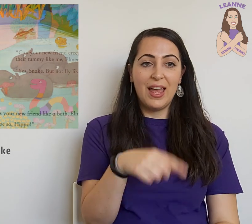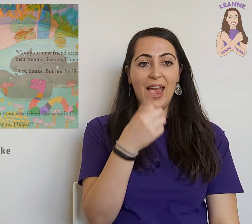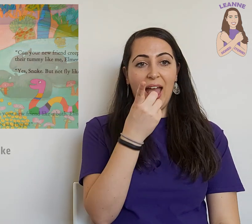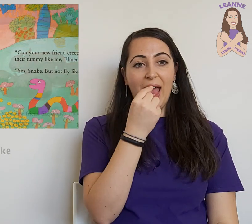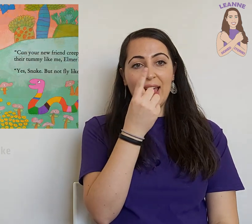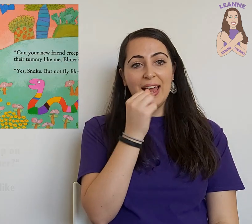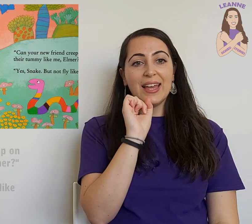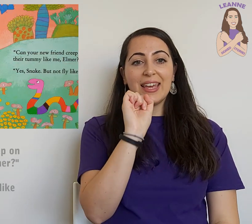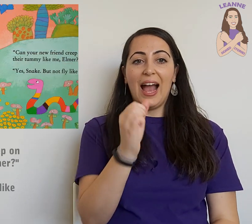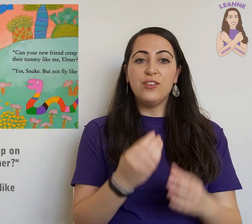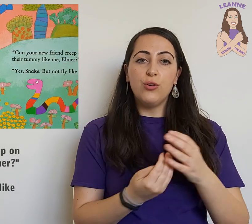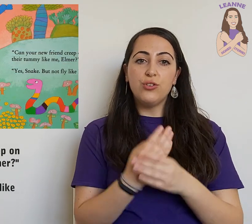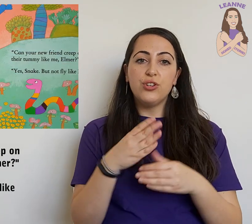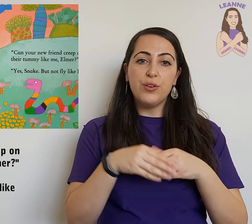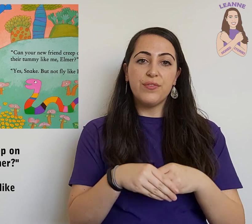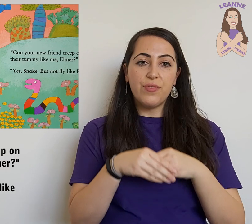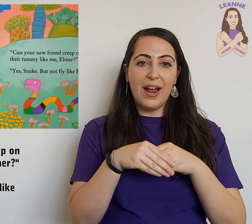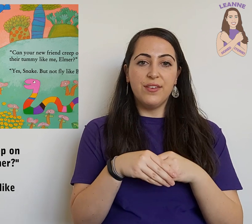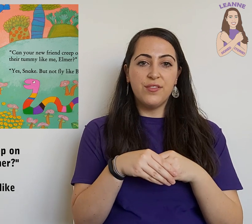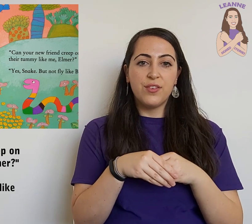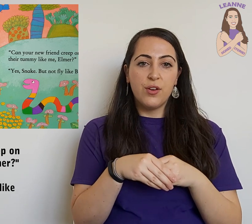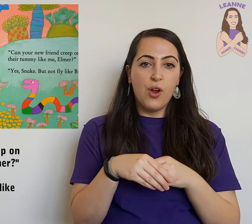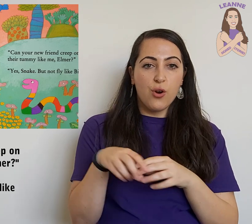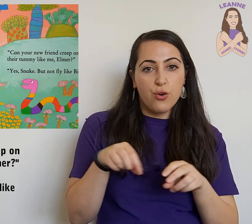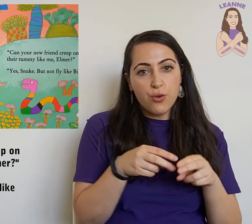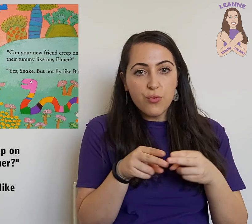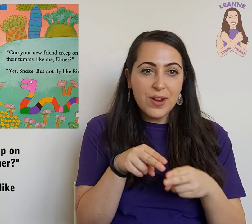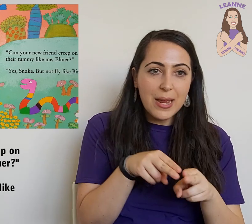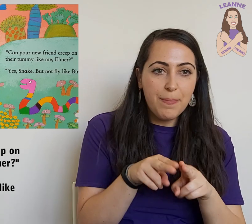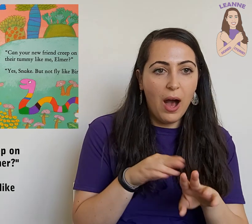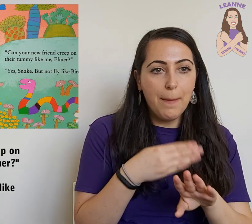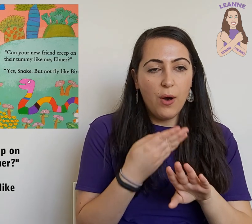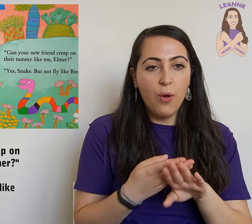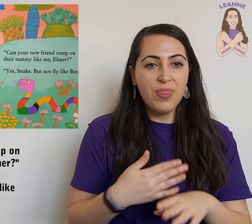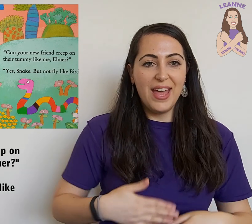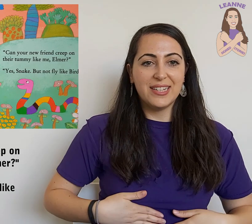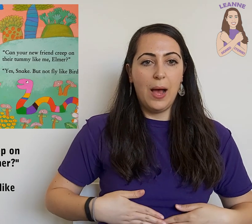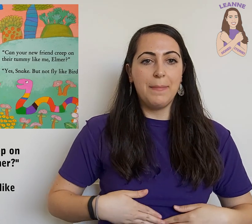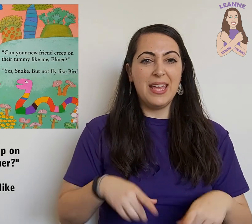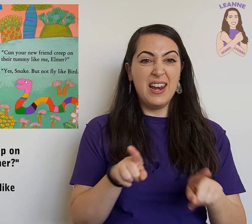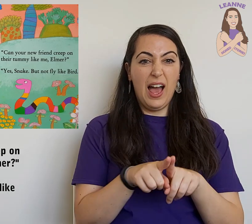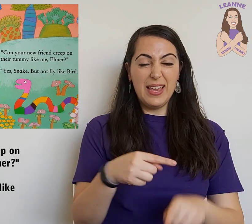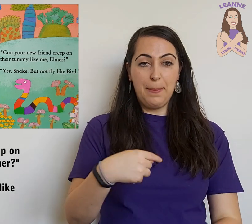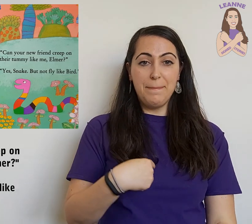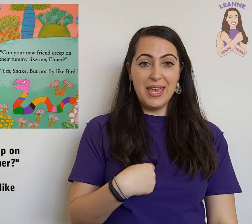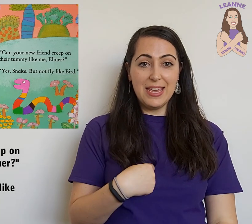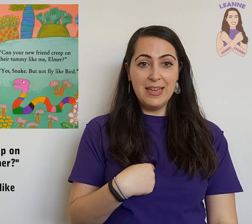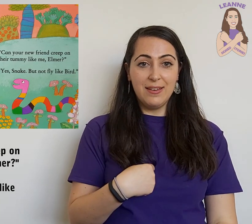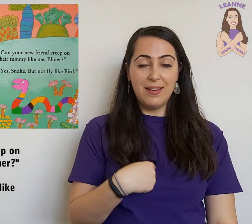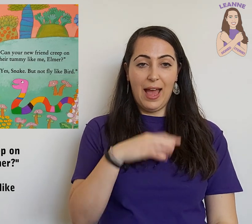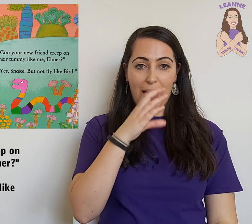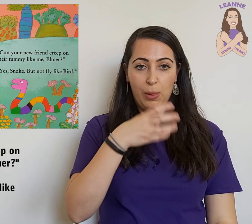Can your new friend creep up on their tummy like me, Elmer?